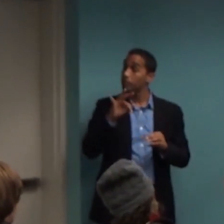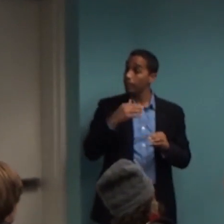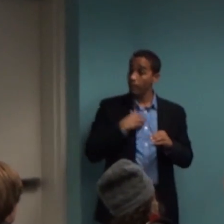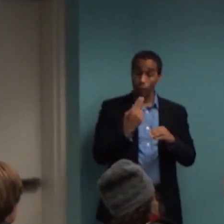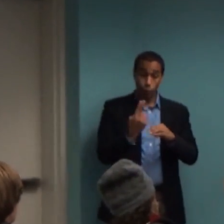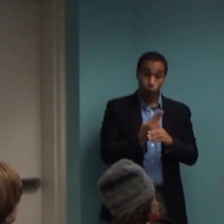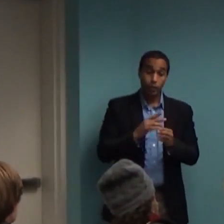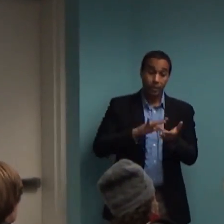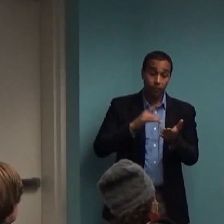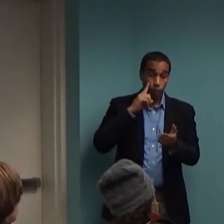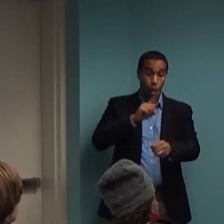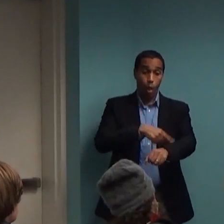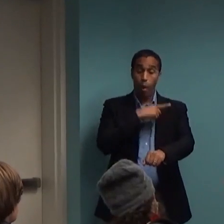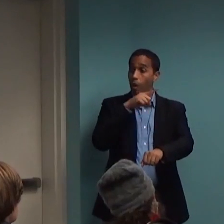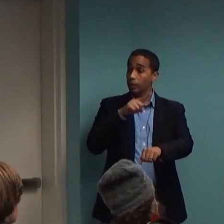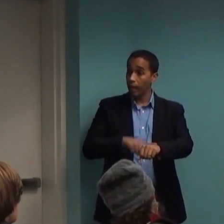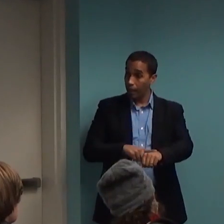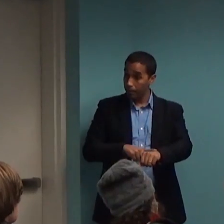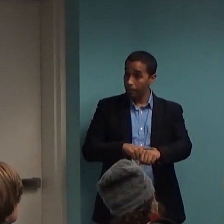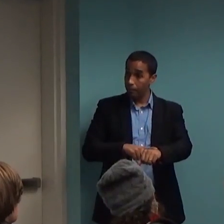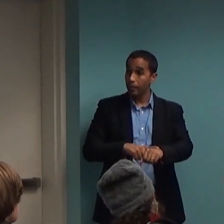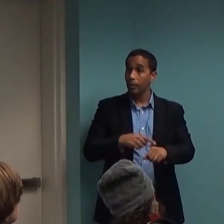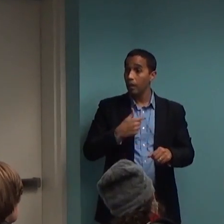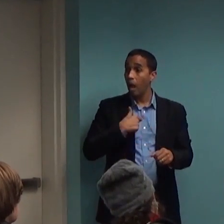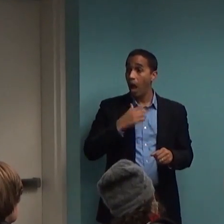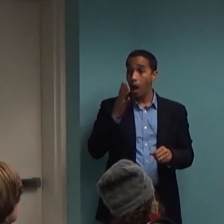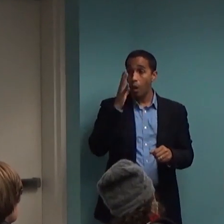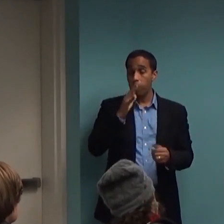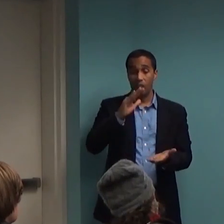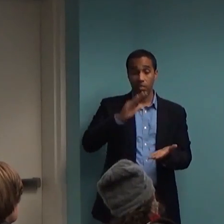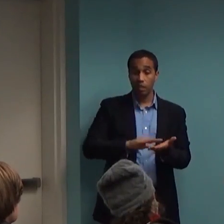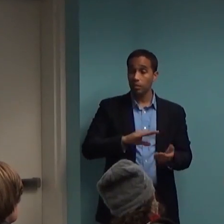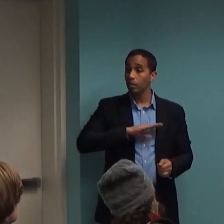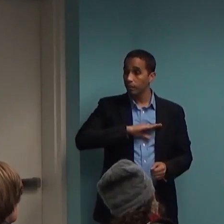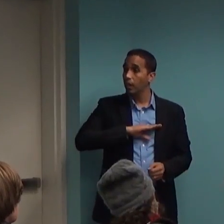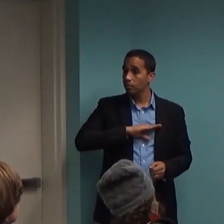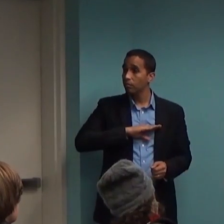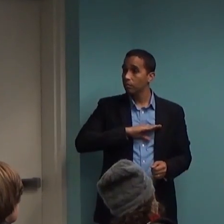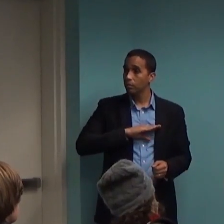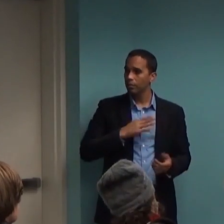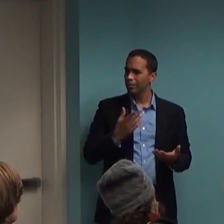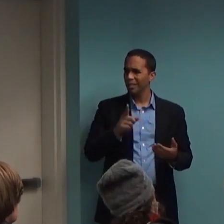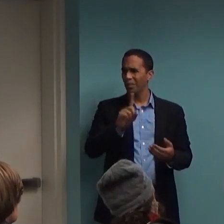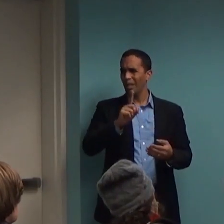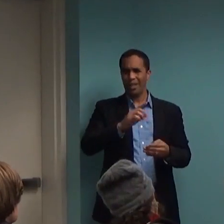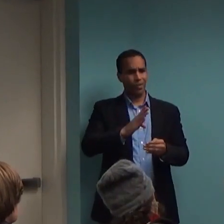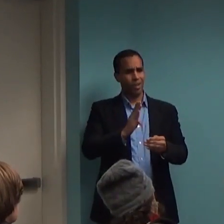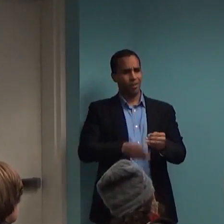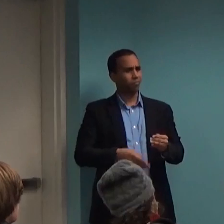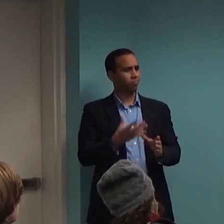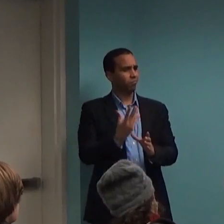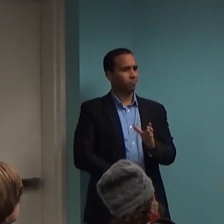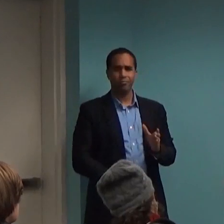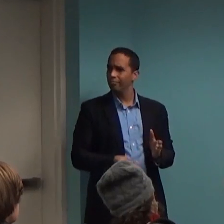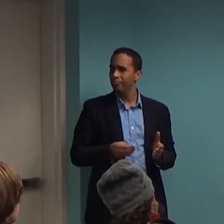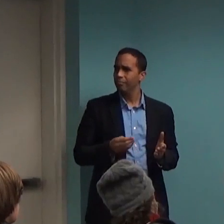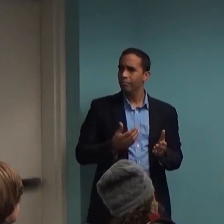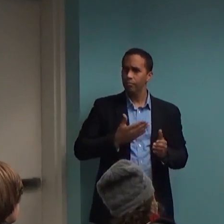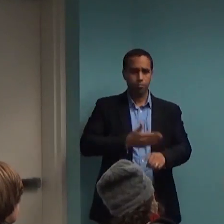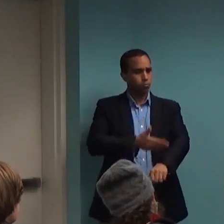then your satisfaction with outcome is probably going to be poorer. And so this is all about thinking about how will the consumer best benefit from this and be happy with the outcome.